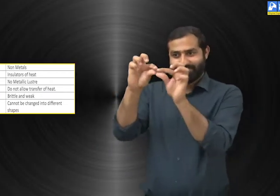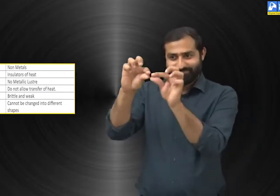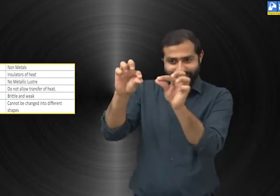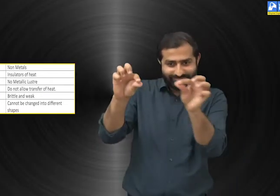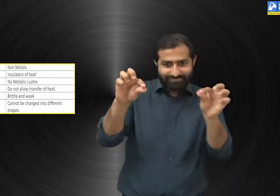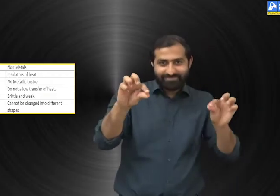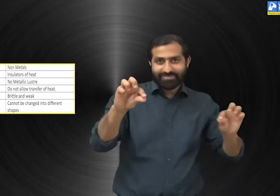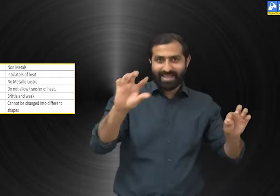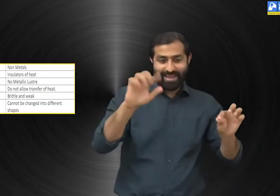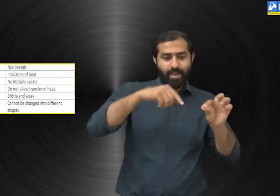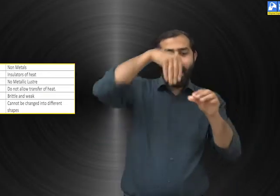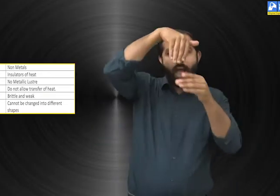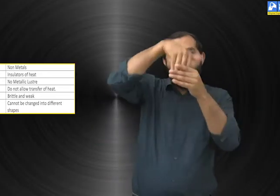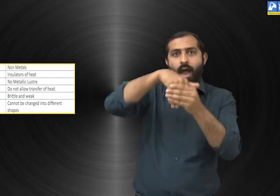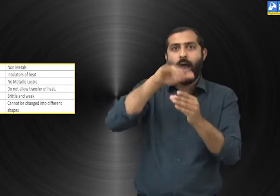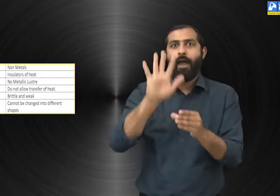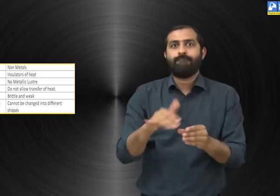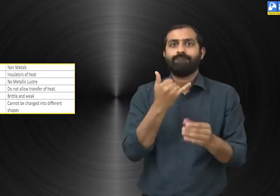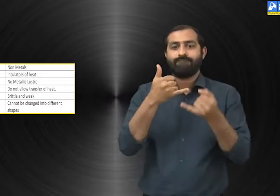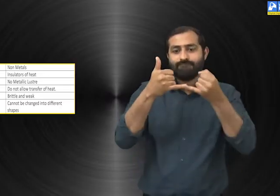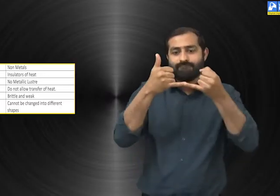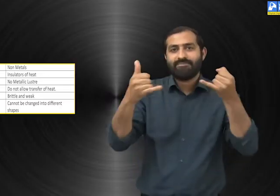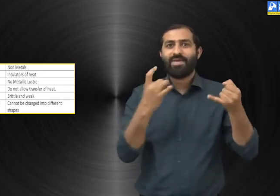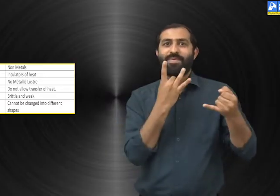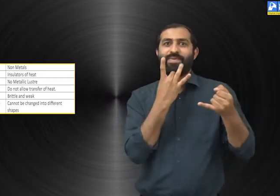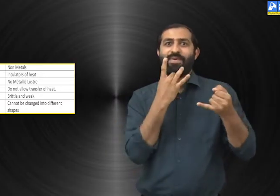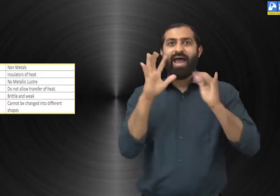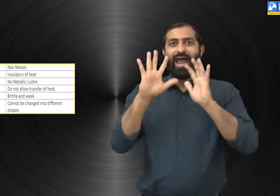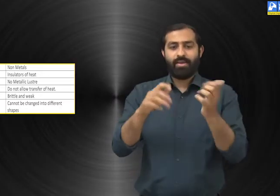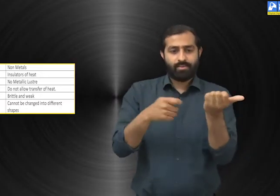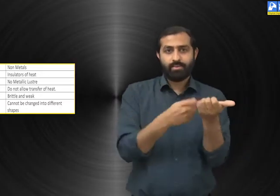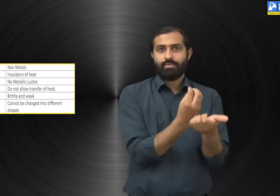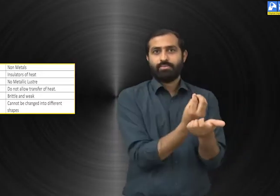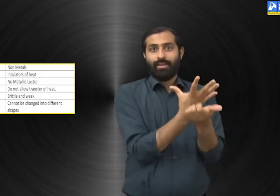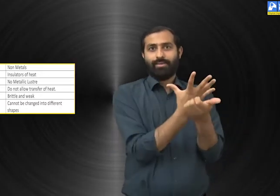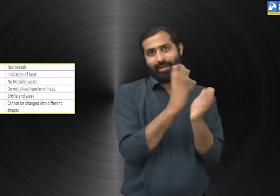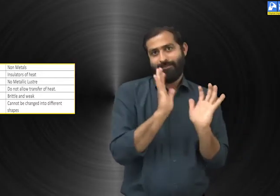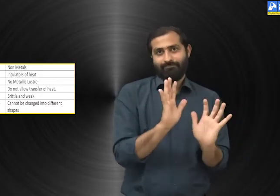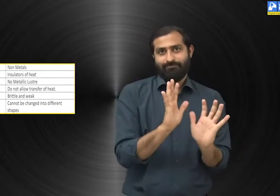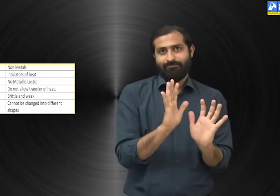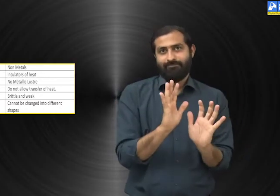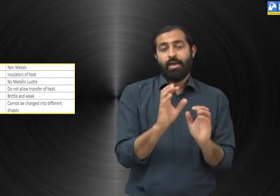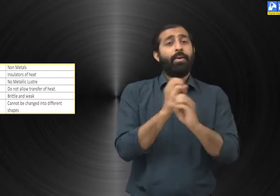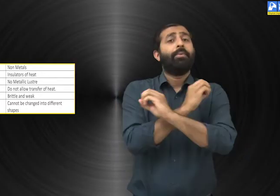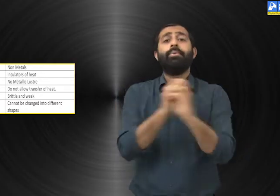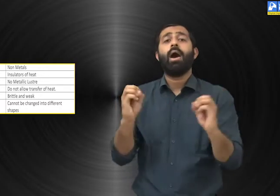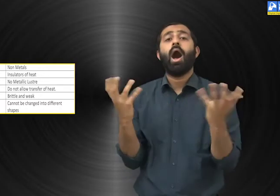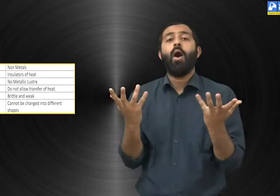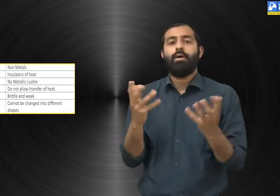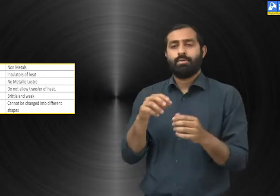wire inside it which carry the electricity and help to charge the phone. Without a USB cable, can